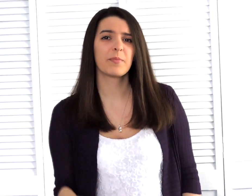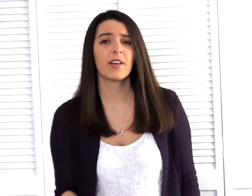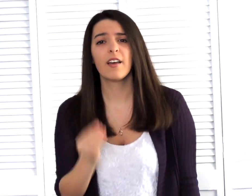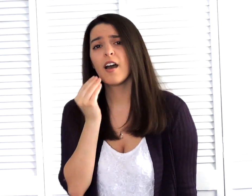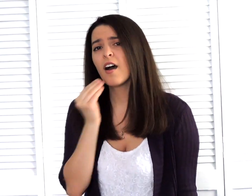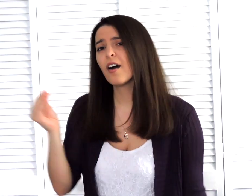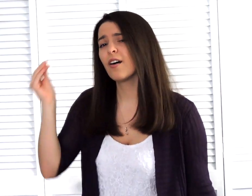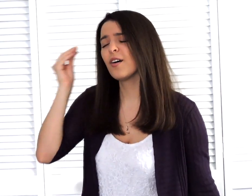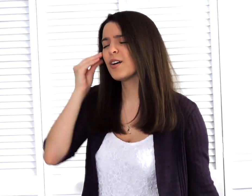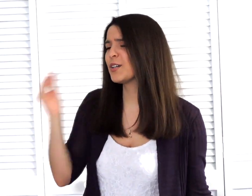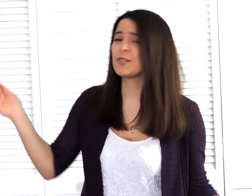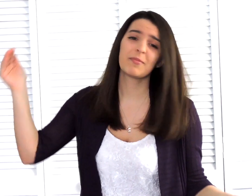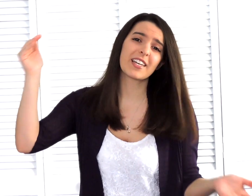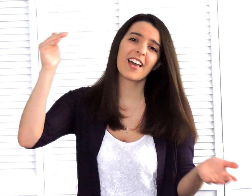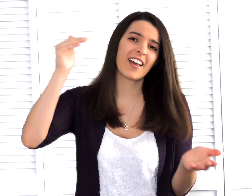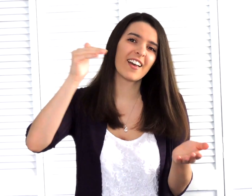Home again